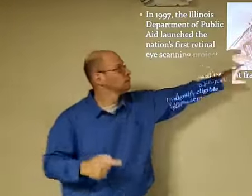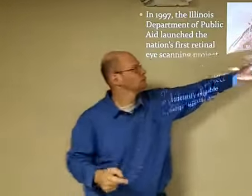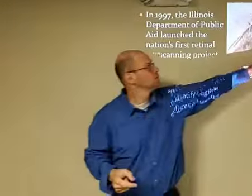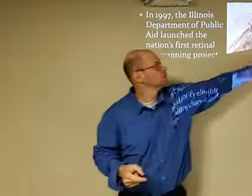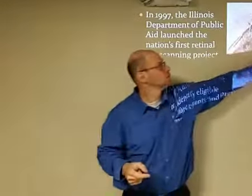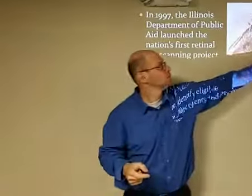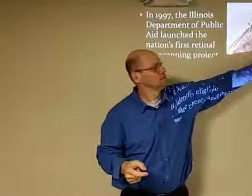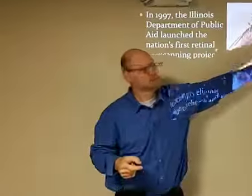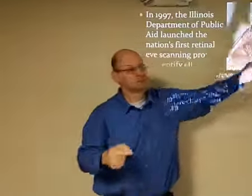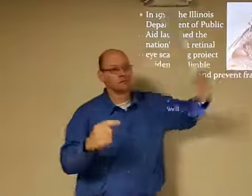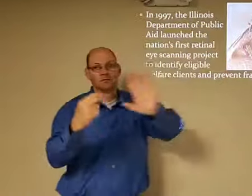So, it's talking about the I.